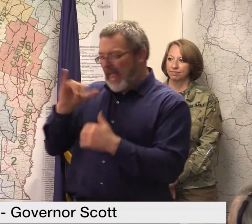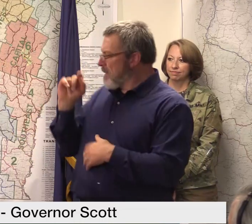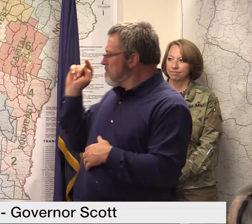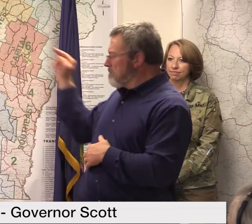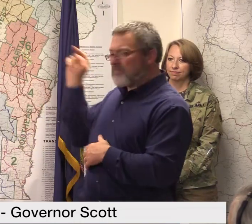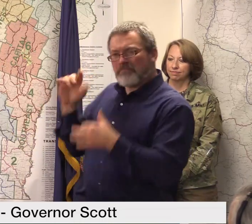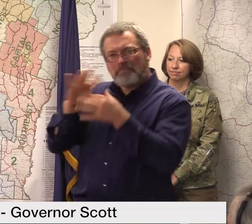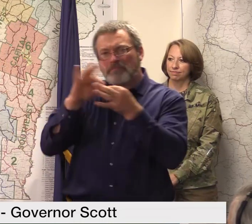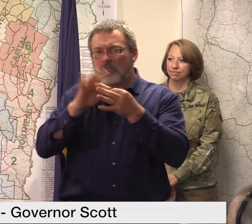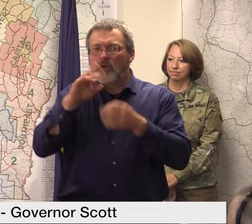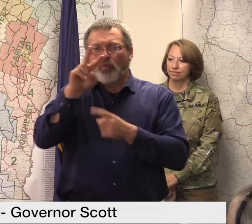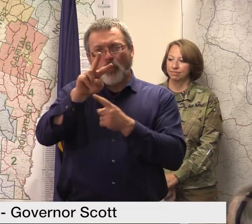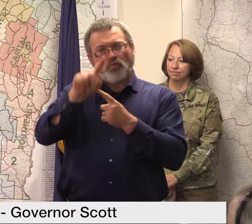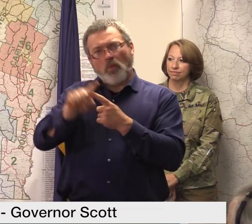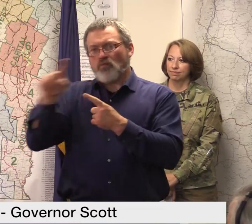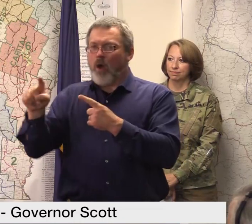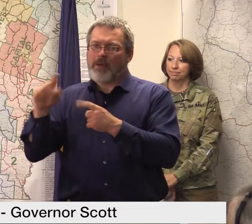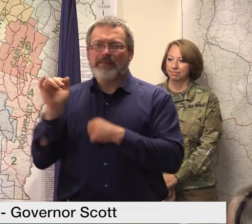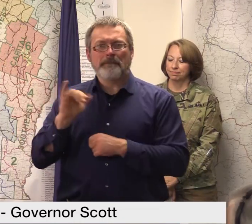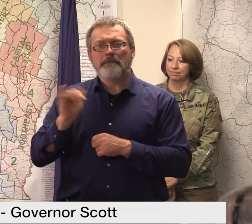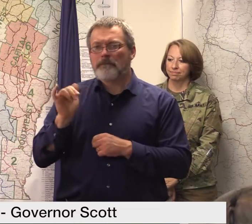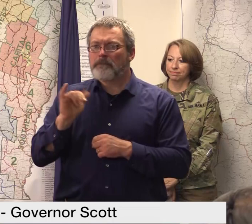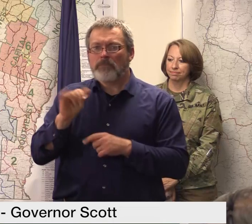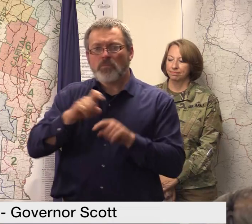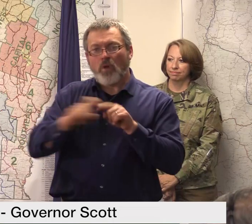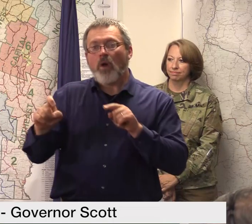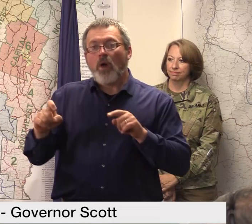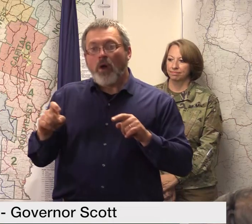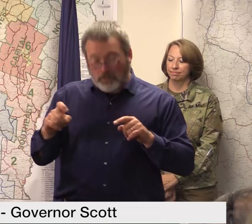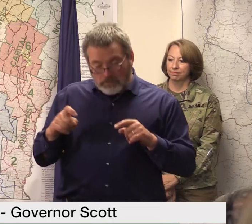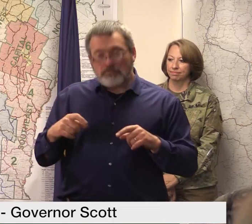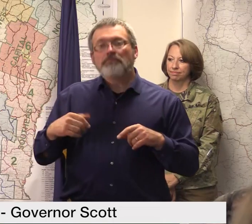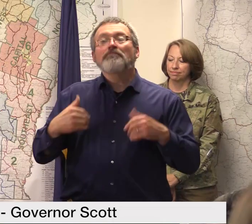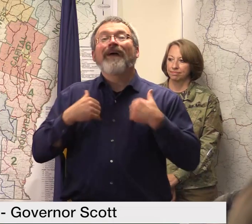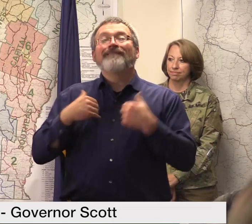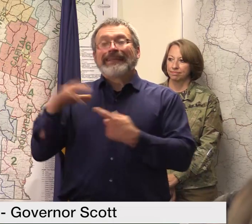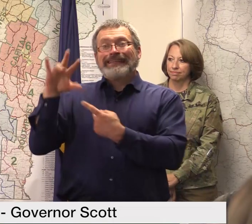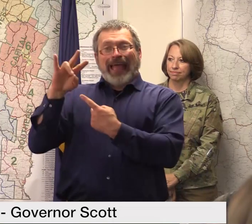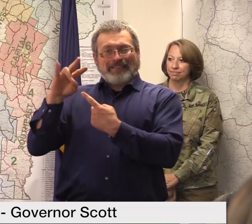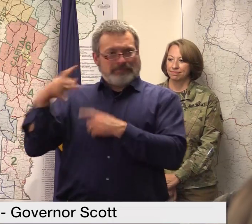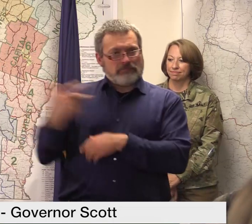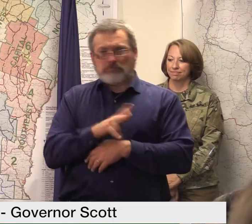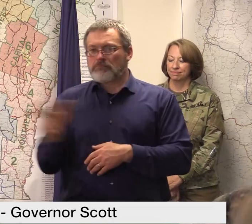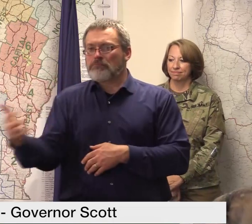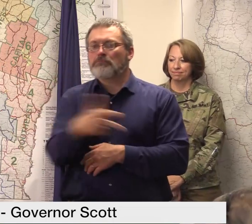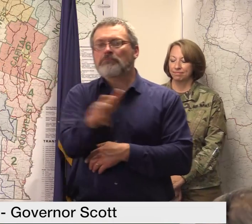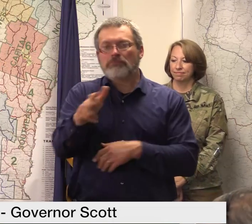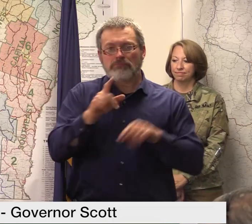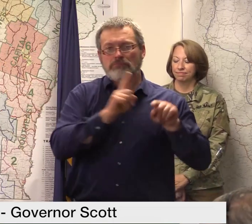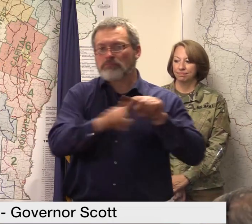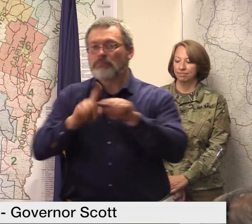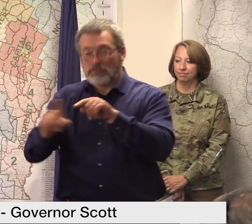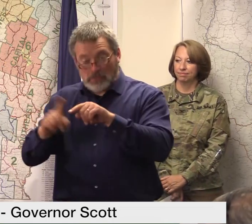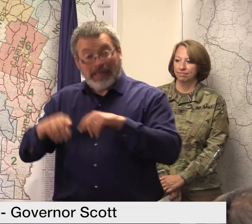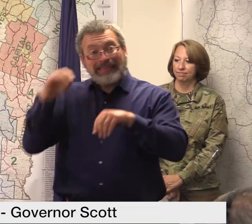seven mobile registration centers across the state in the eight declared counties to help people sign up